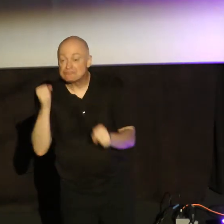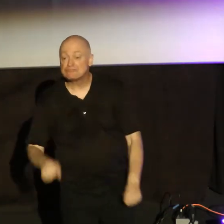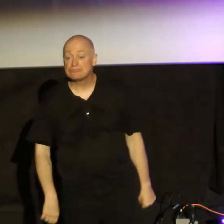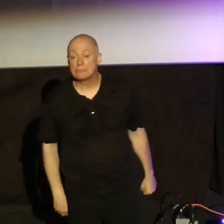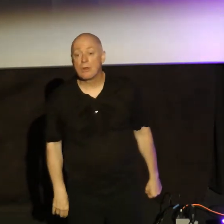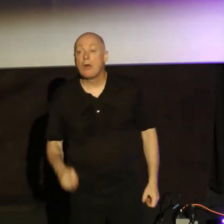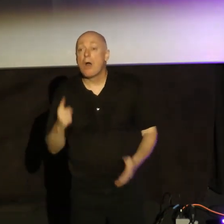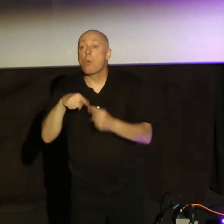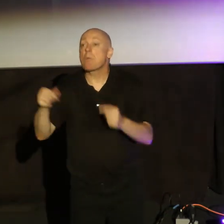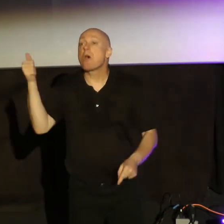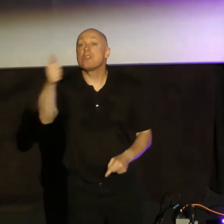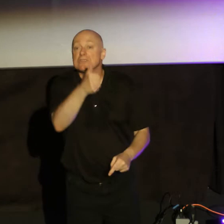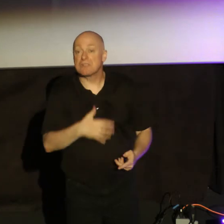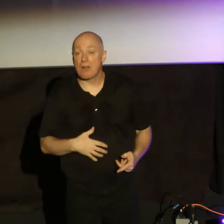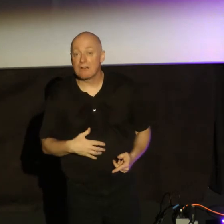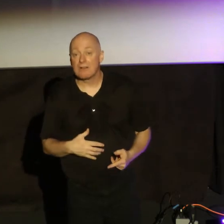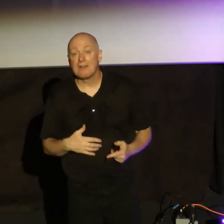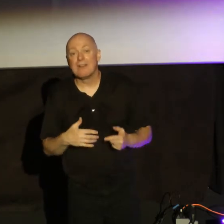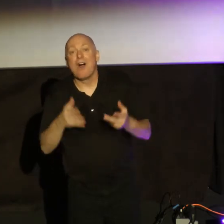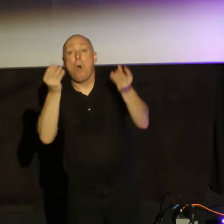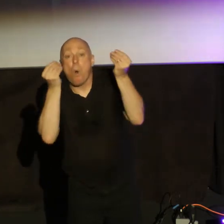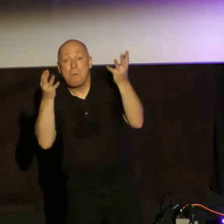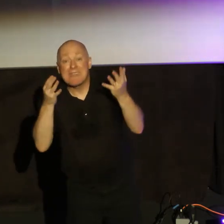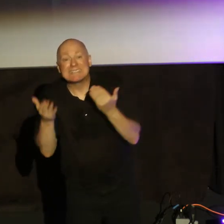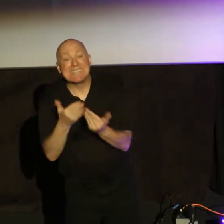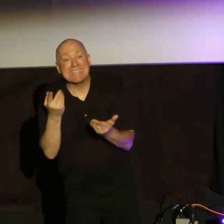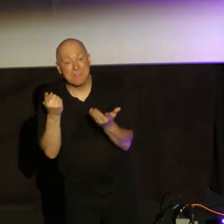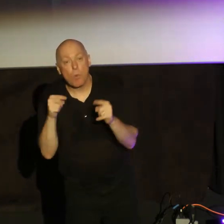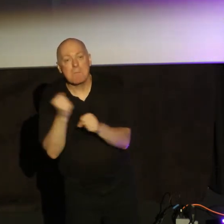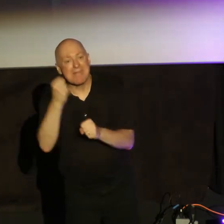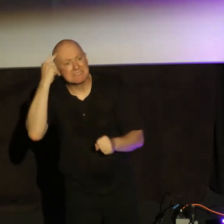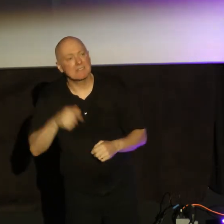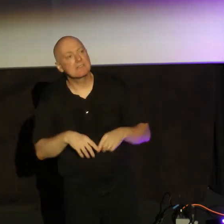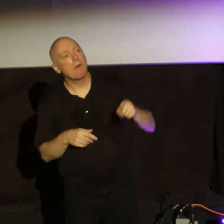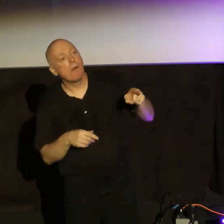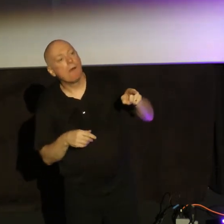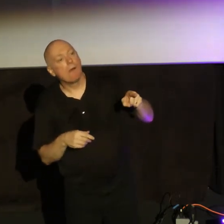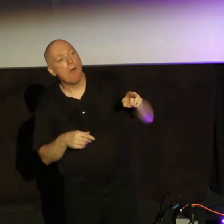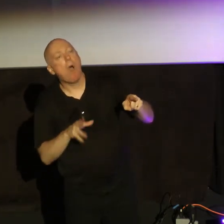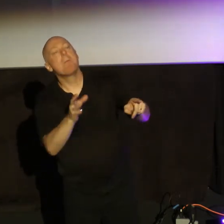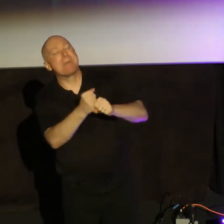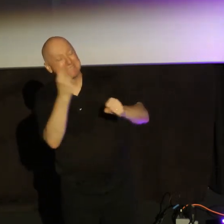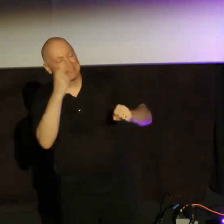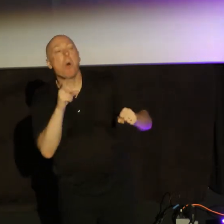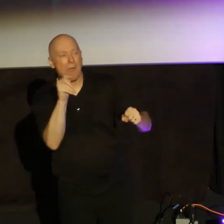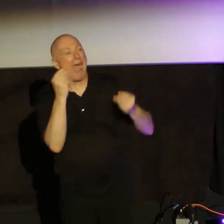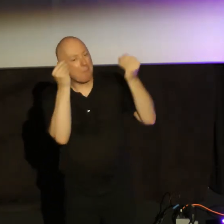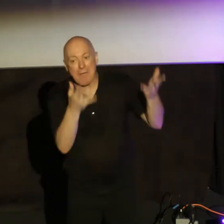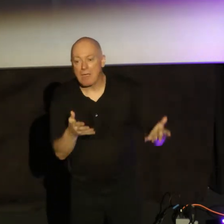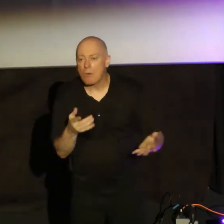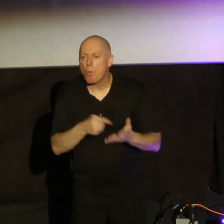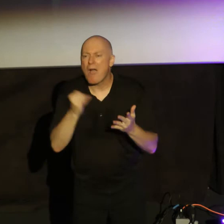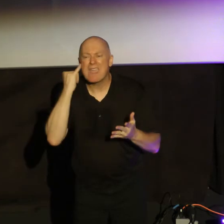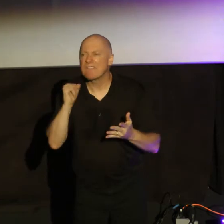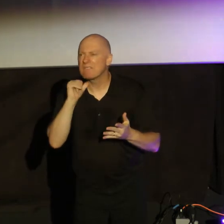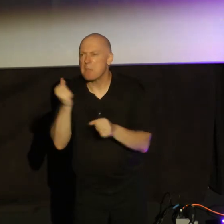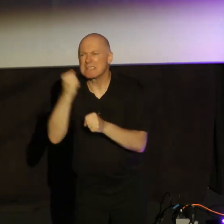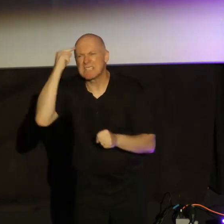I mean, obedience is easy when it makes sense, right? Obedience is easy when it makes sense. But you really find out